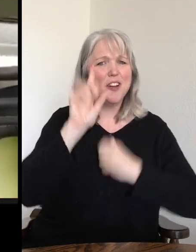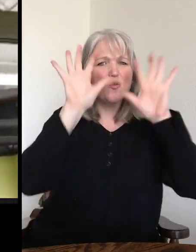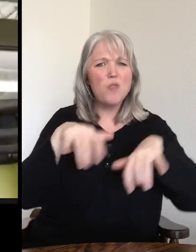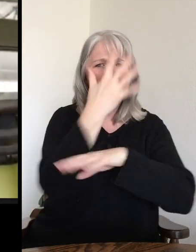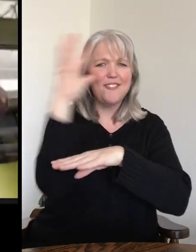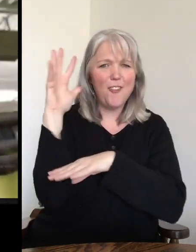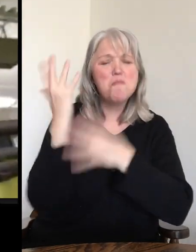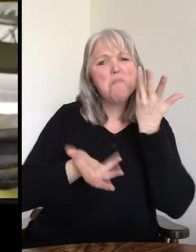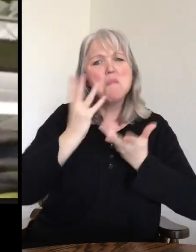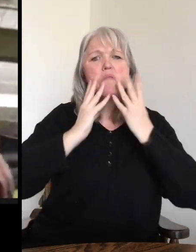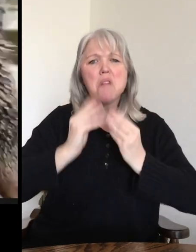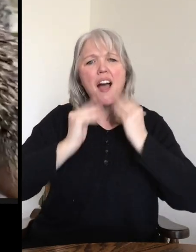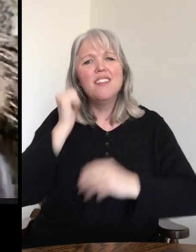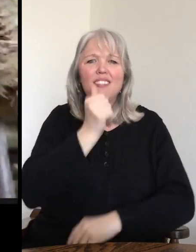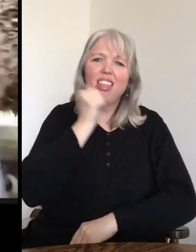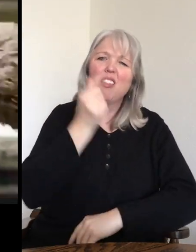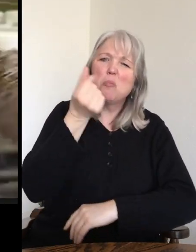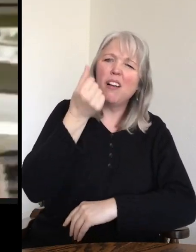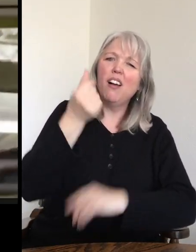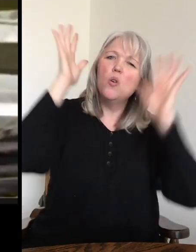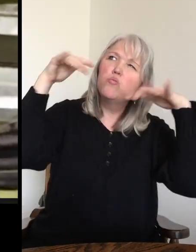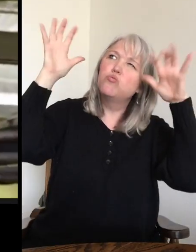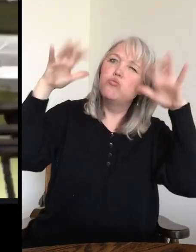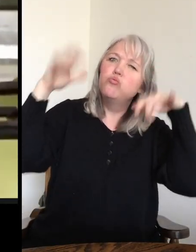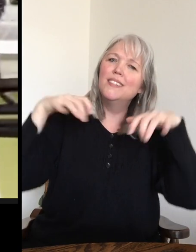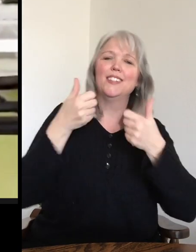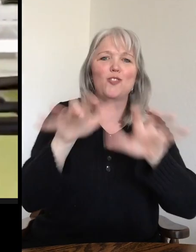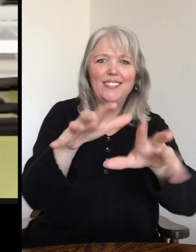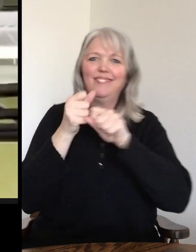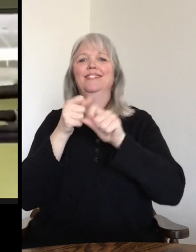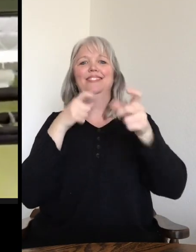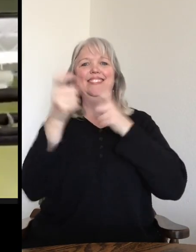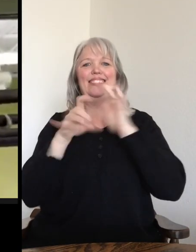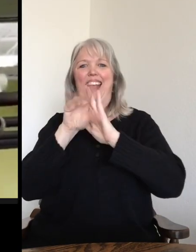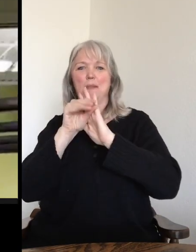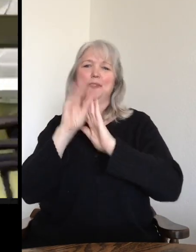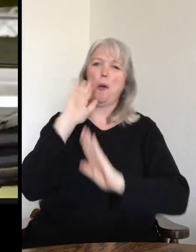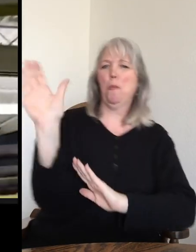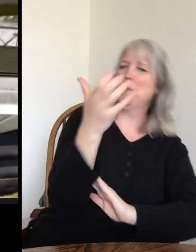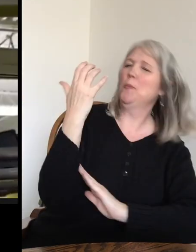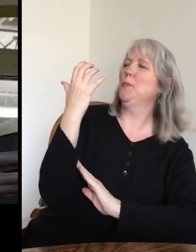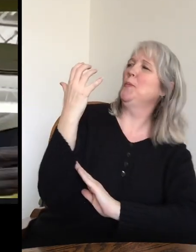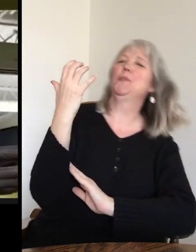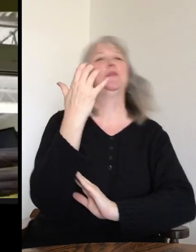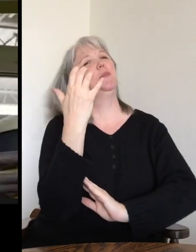rainforest, and so they might get wet every day a little bit. He is trying to take the camera over. He knows all of his best angles after all.